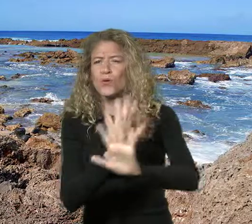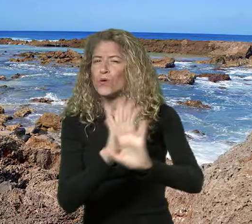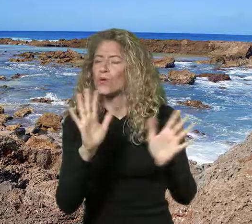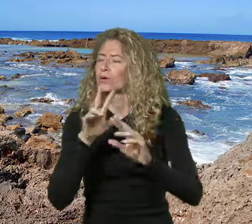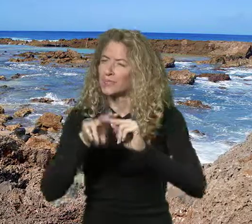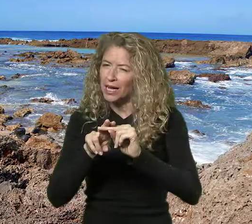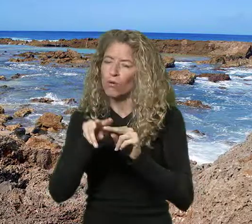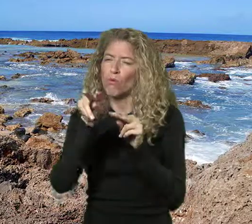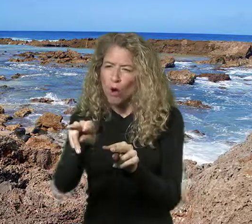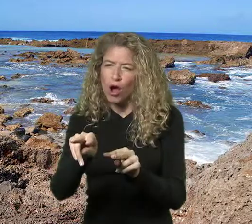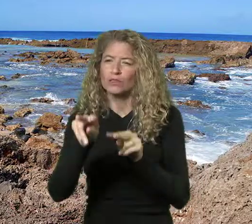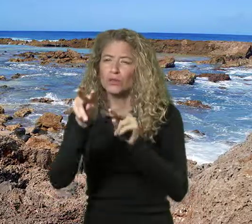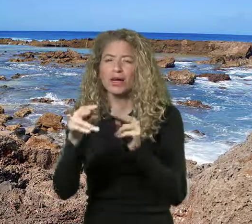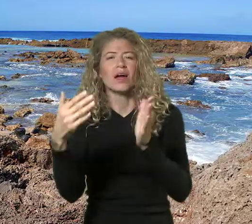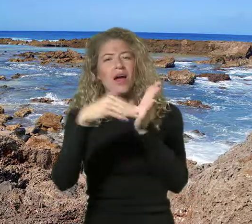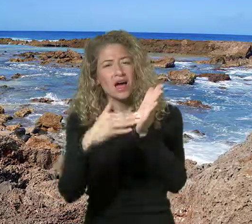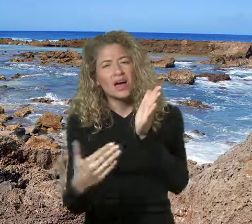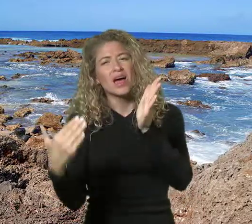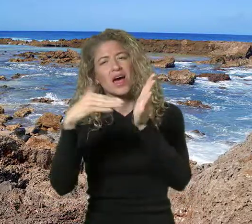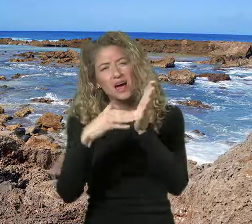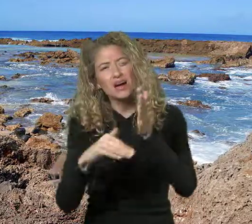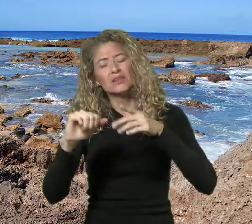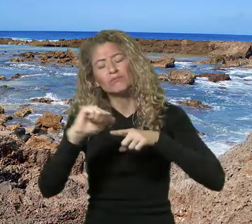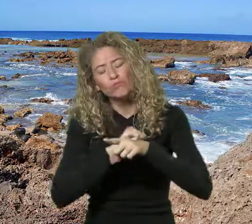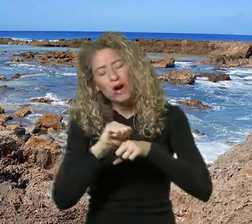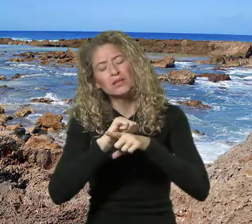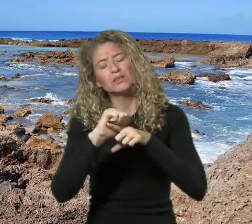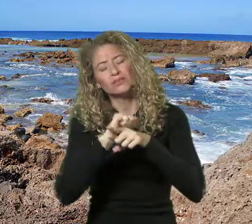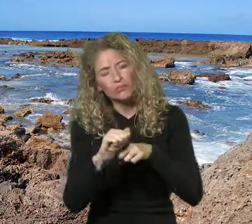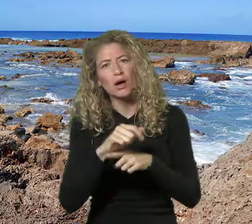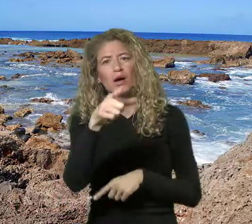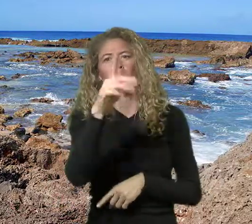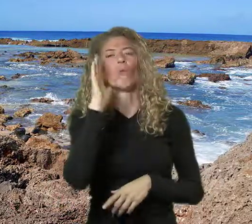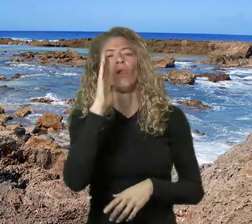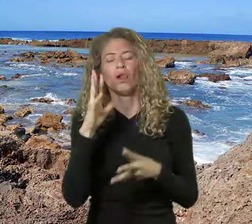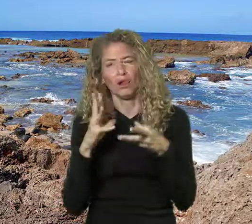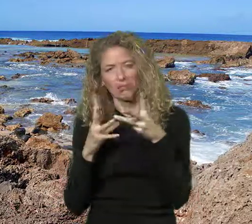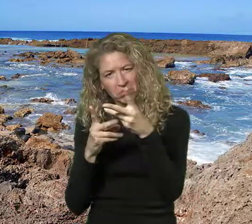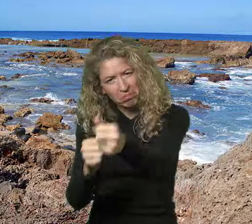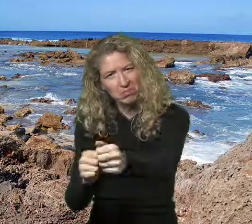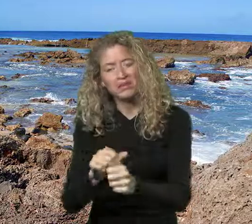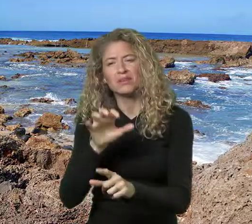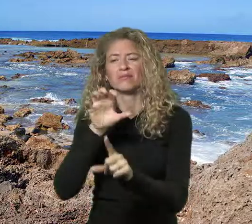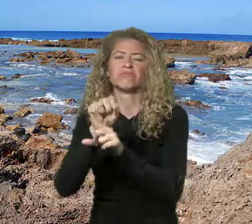Watch again and again and simply practice. You will become proficient and be able to grasp the words.